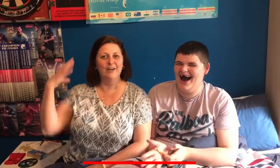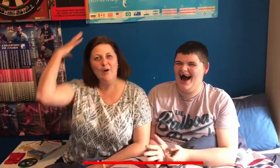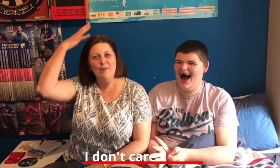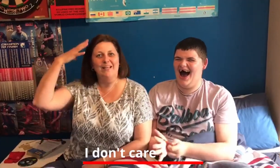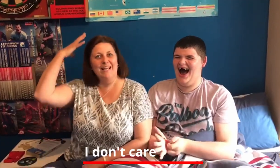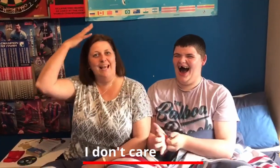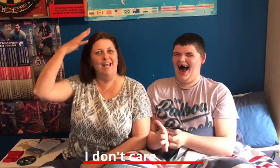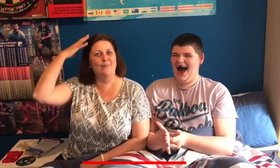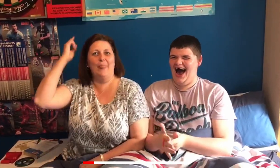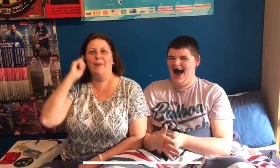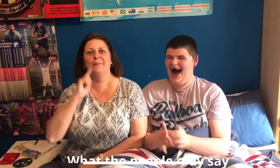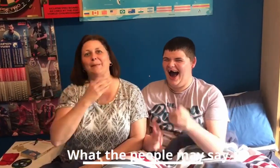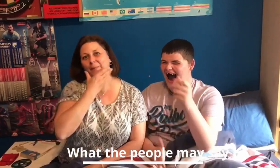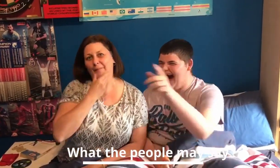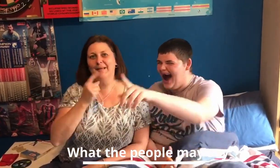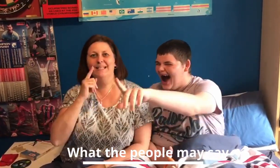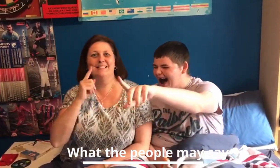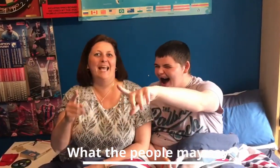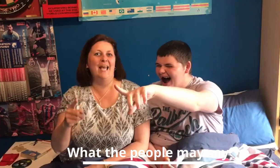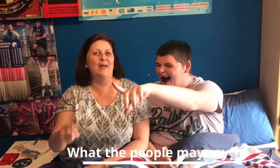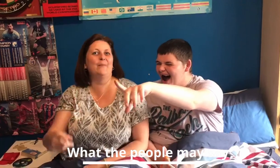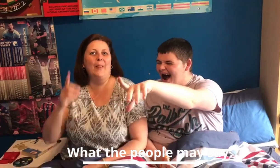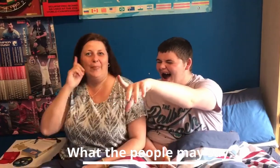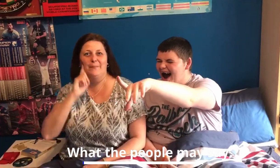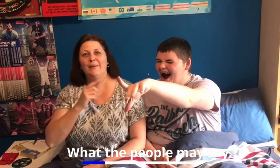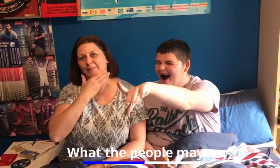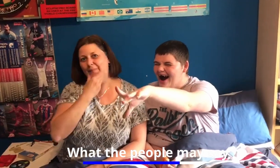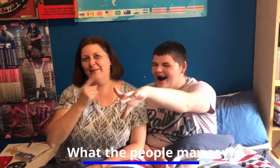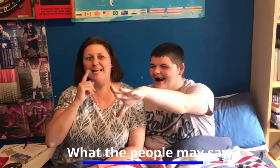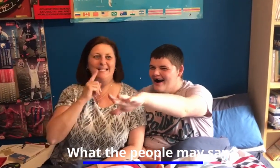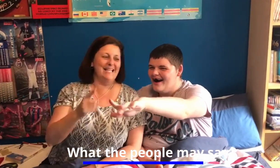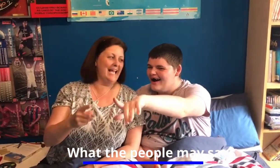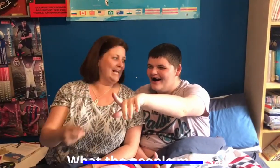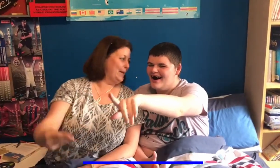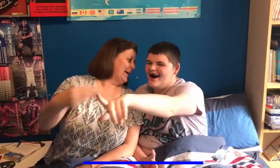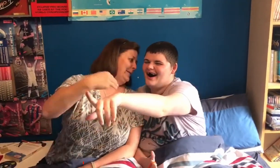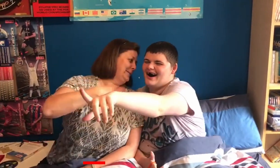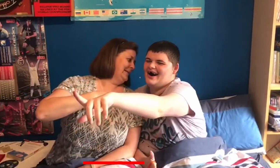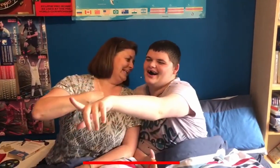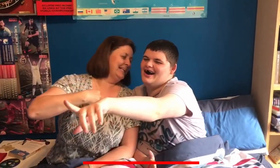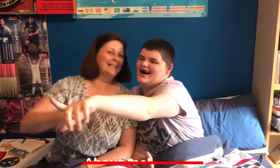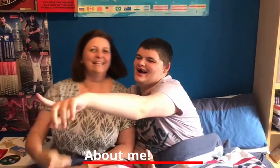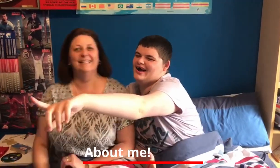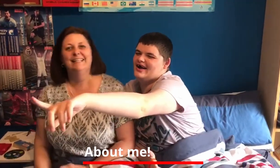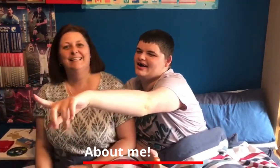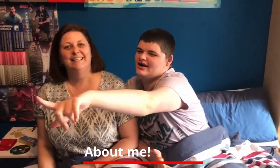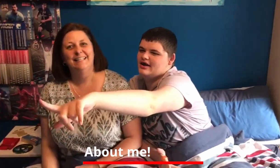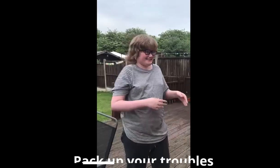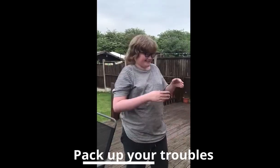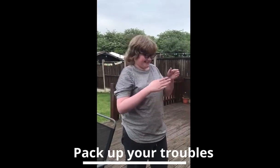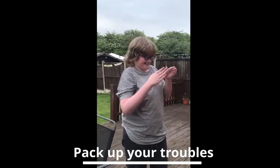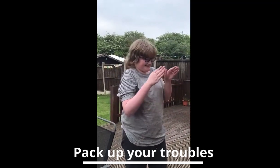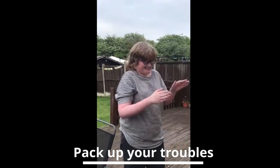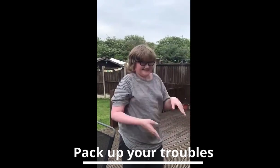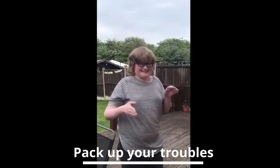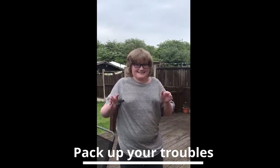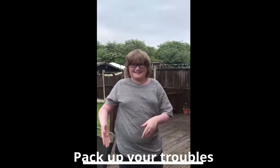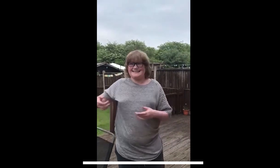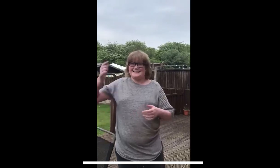don't care what the people make you say What the people make you say about me Crack up your